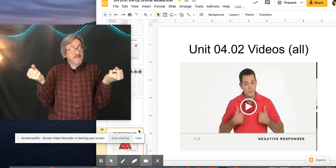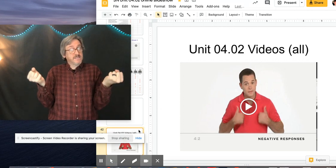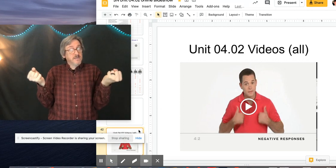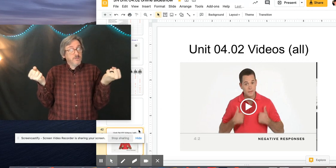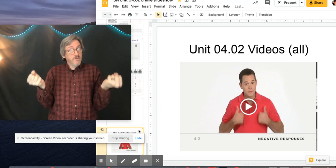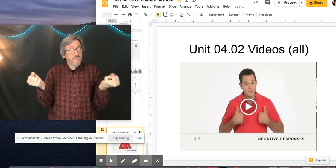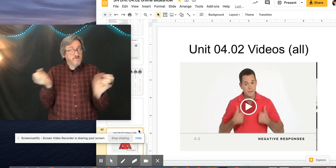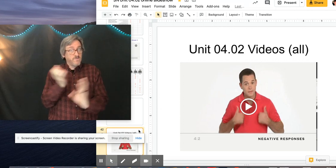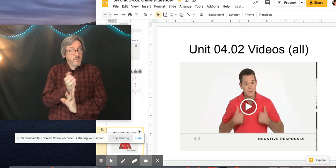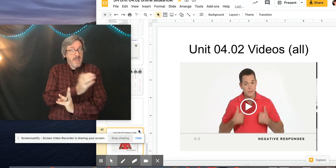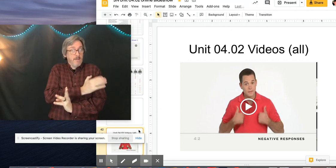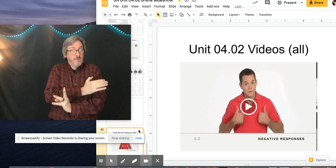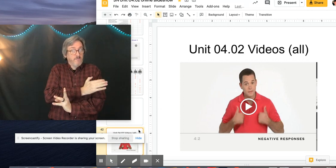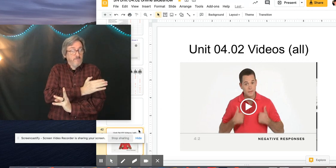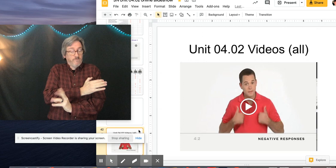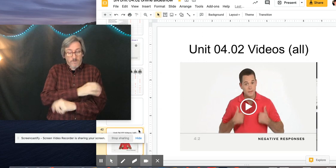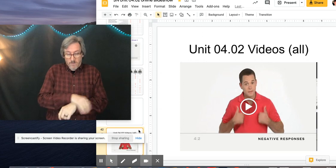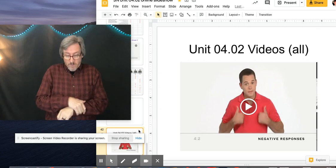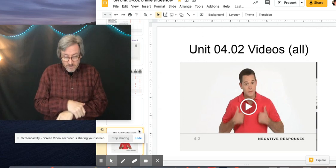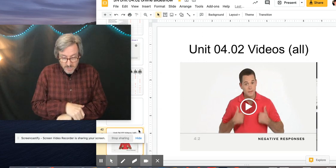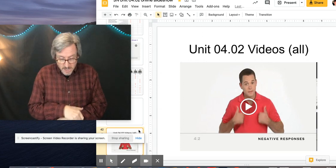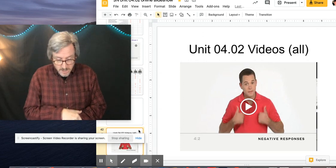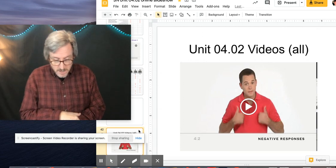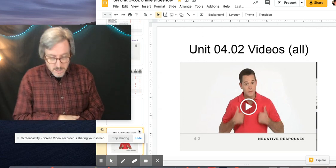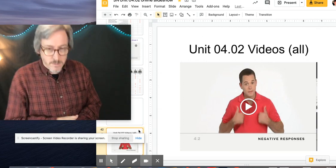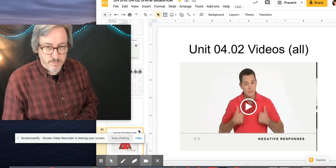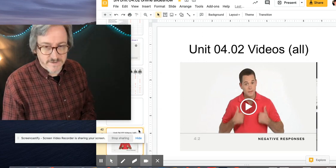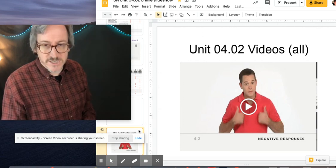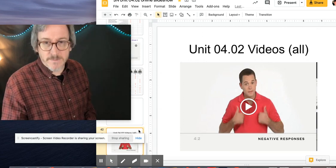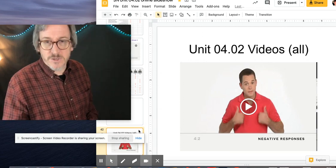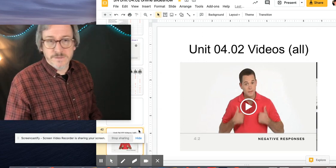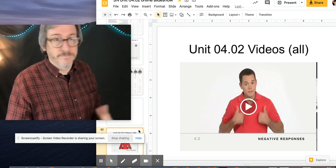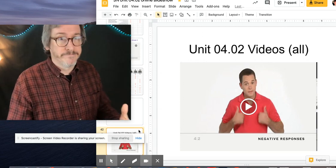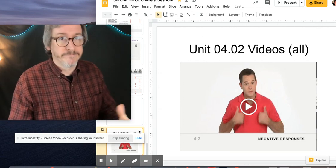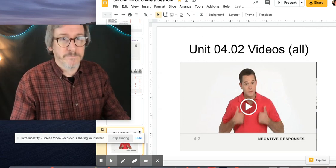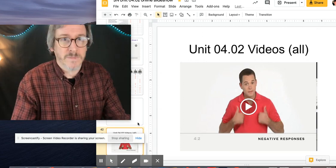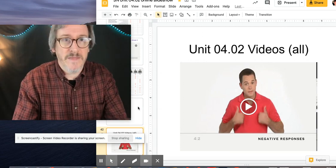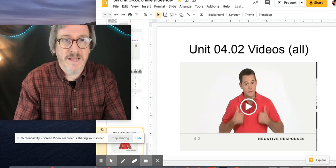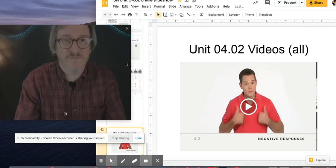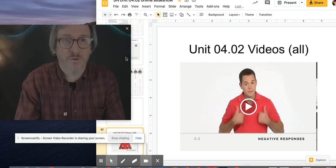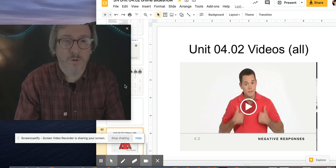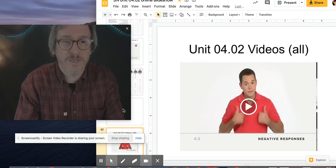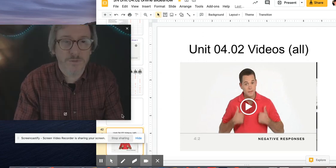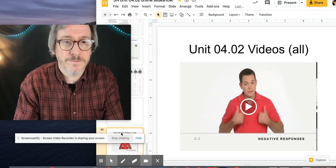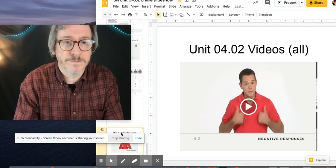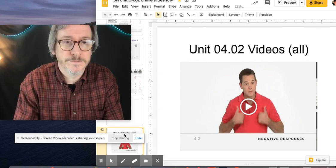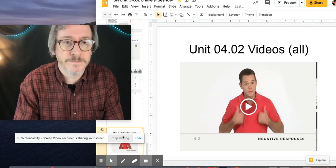practice those vocab from the previous chapters. And that's 4.2.